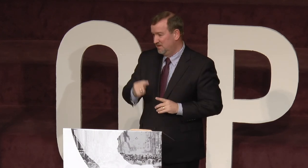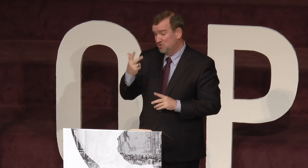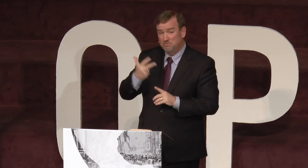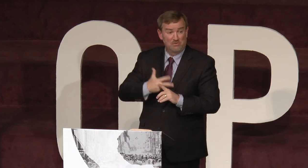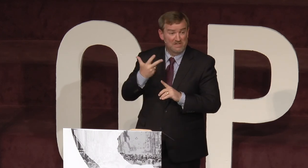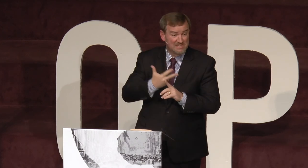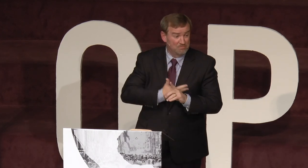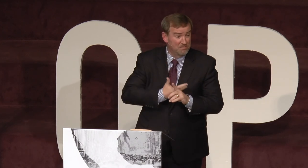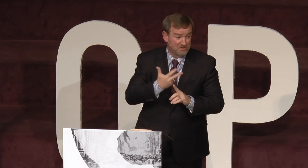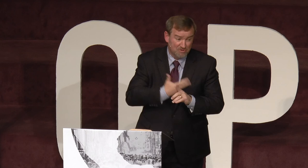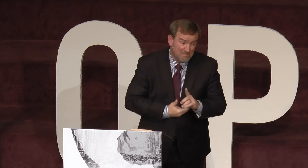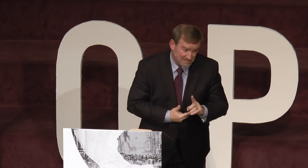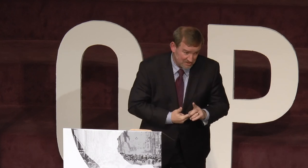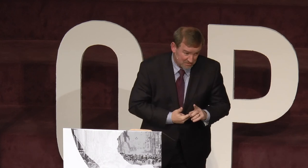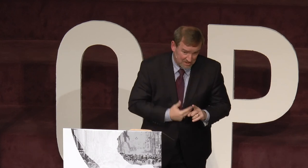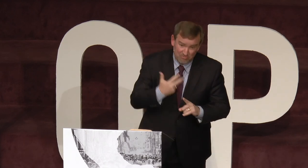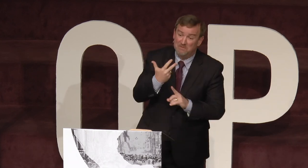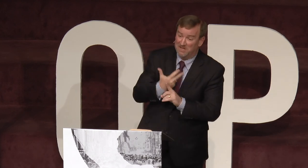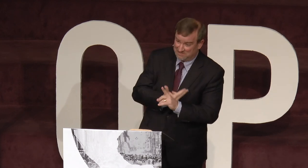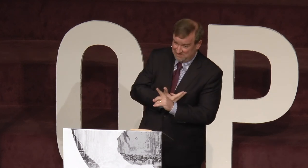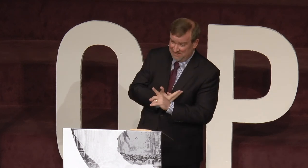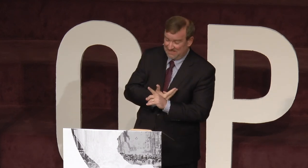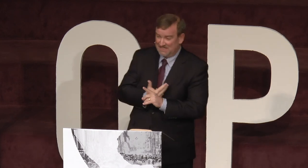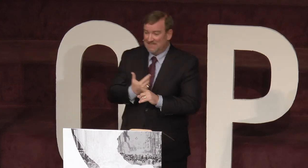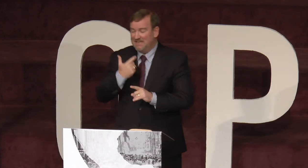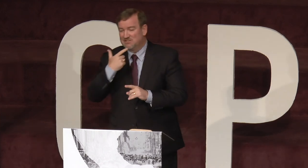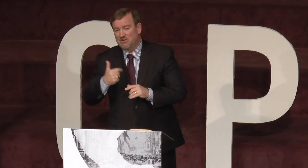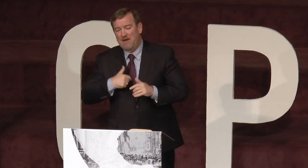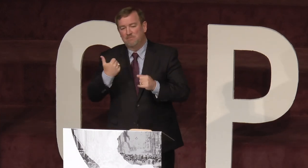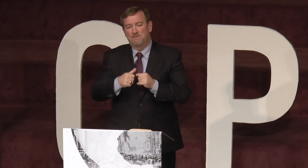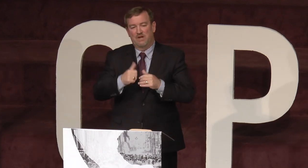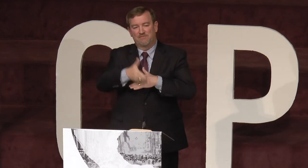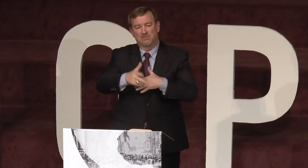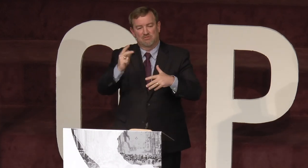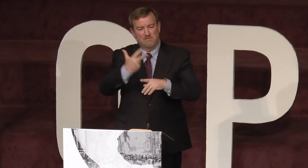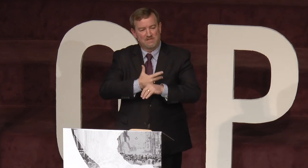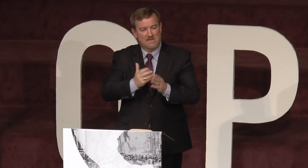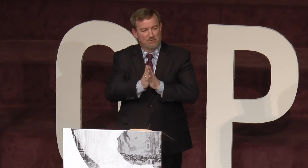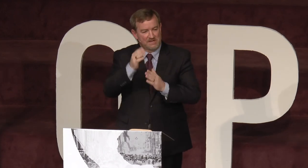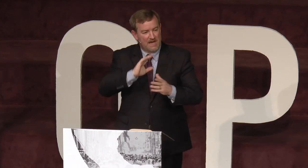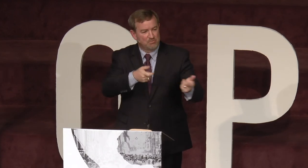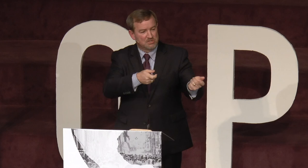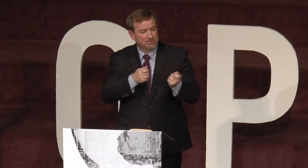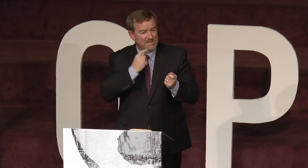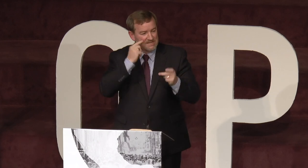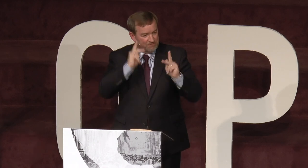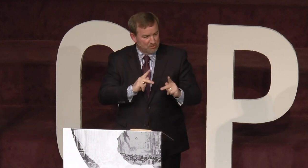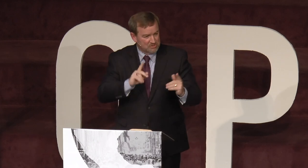Two, no, what did I say? One month. Three months it took me. Three months. And so I remember after the three months I prayed, God, would you bring a deaf person